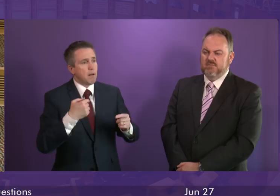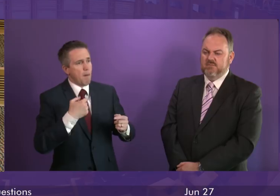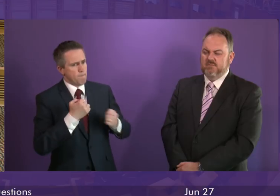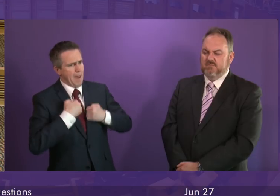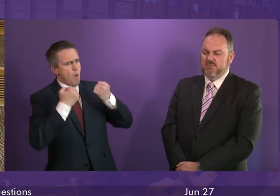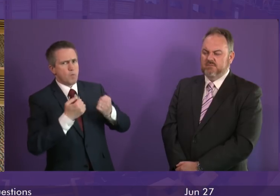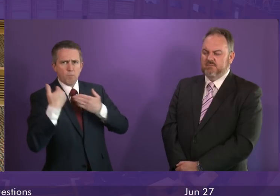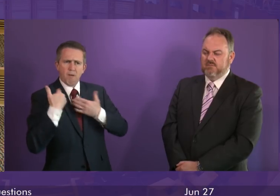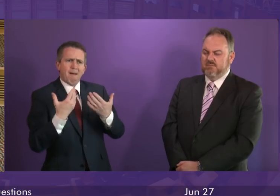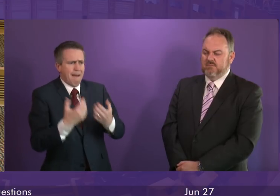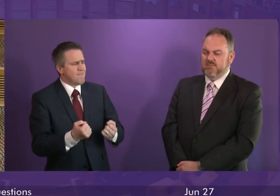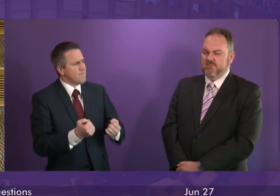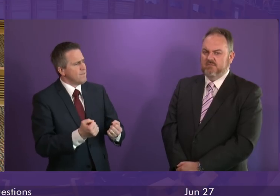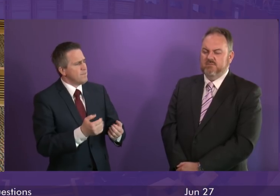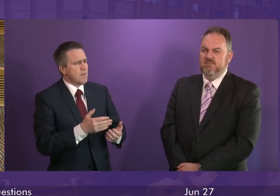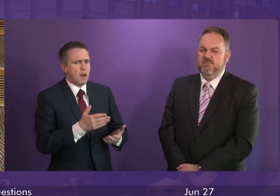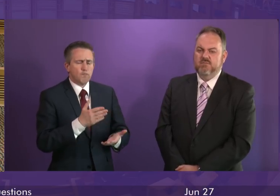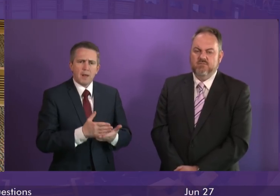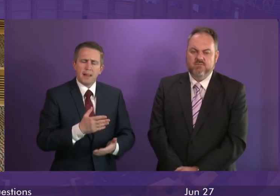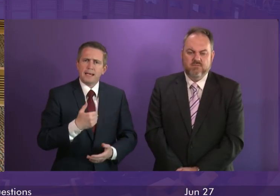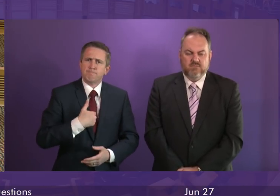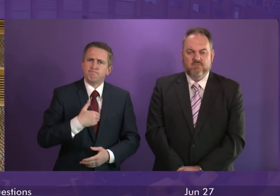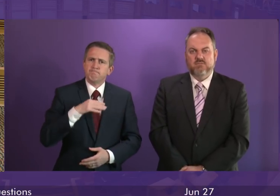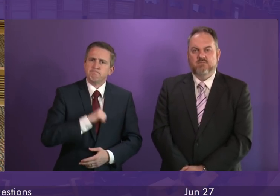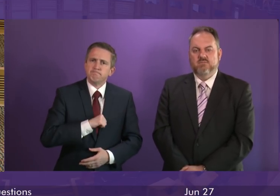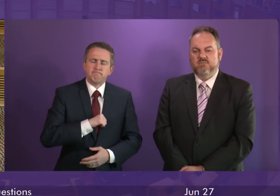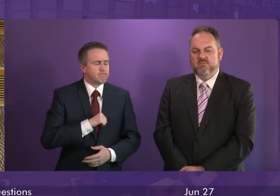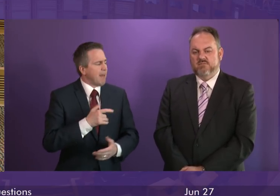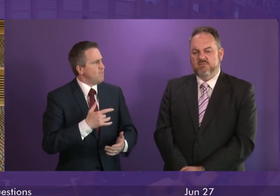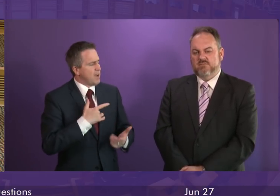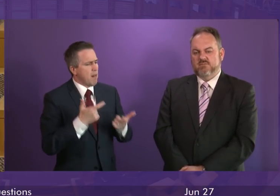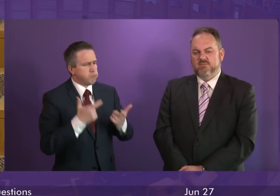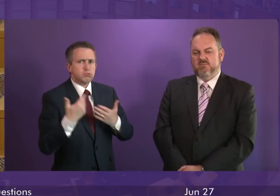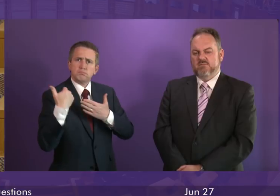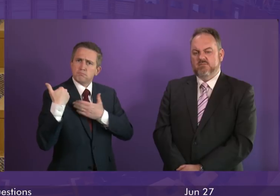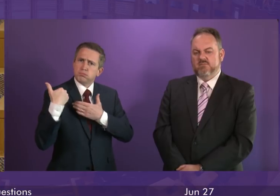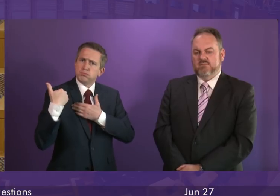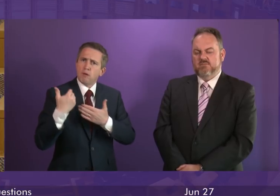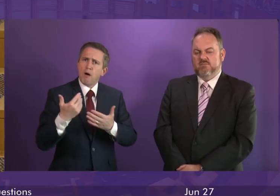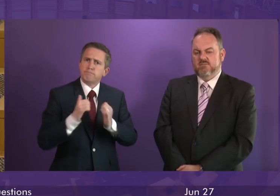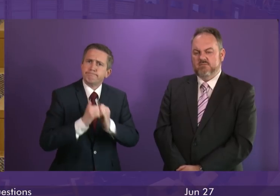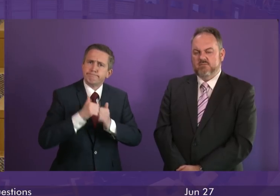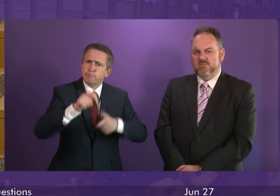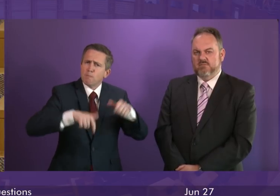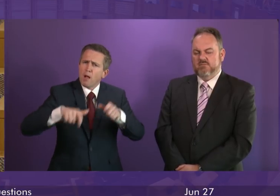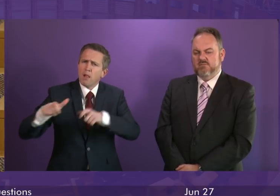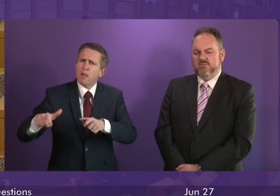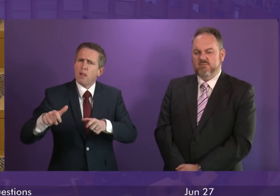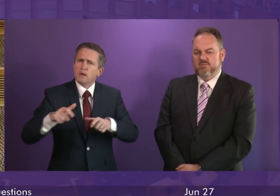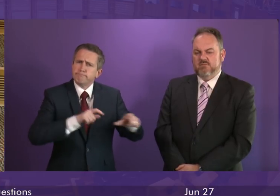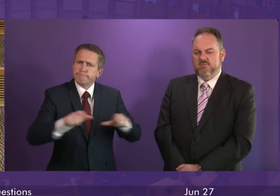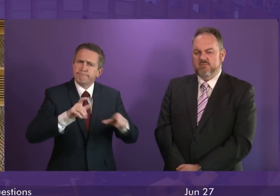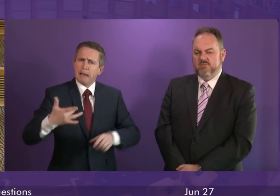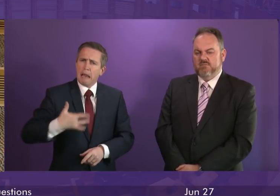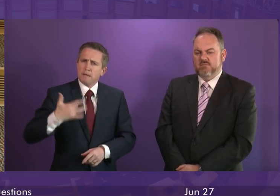in all sincerity to Willie Rennie nobody feels that responsibility more than I do and it's one I take very seriously indeed.